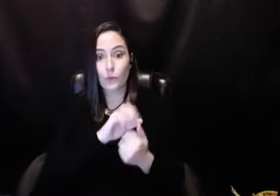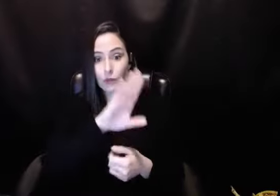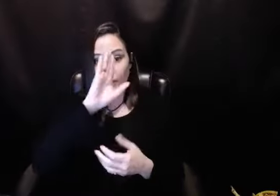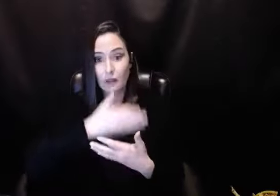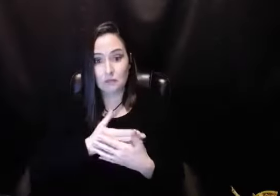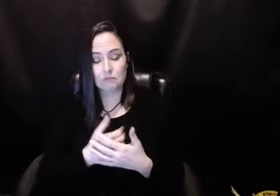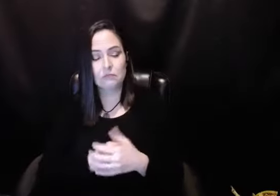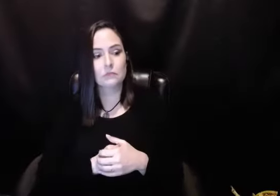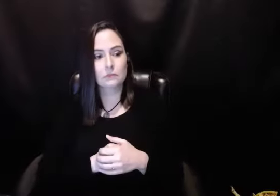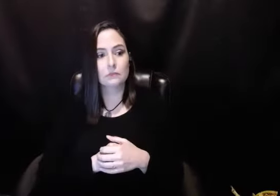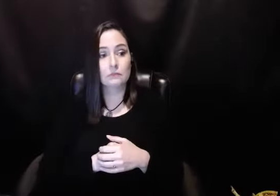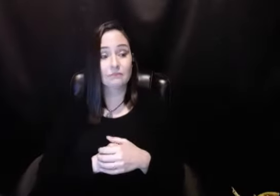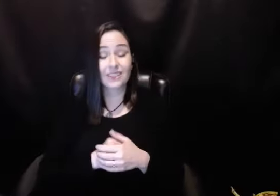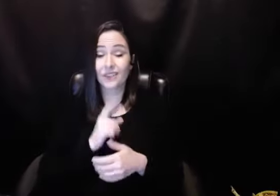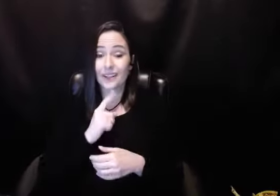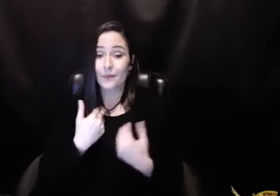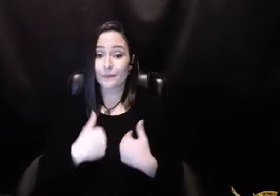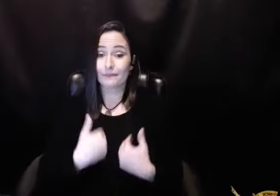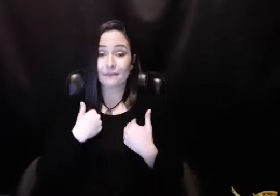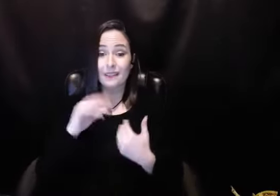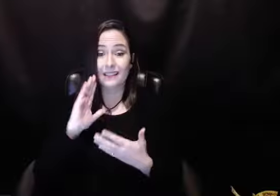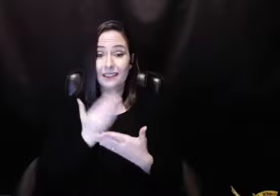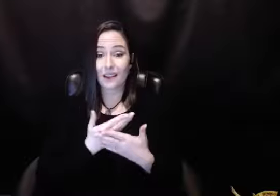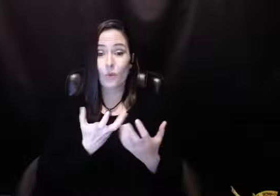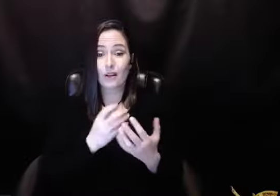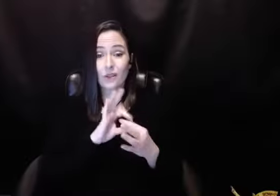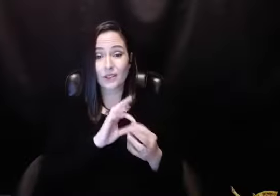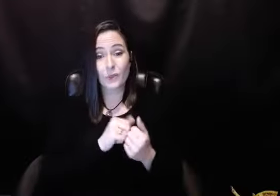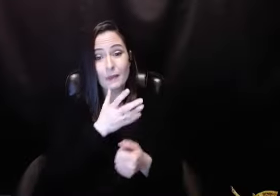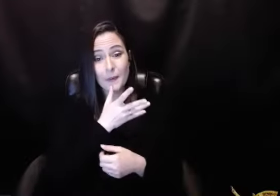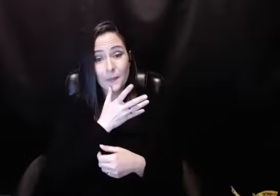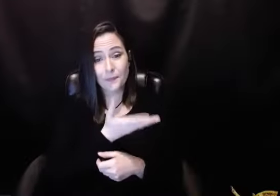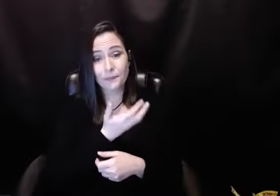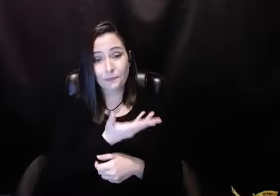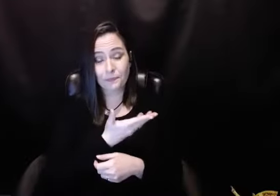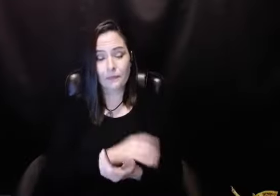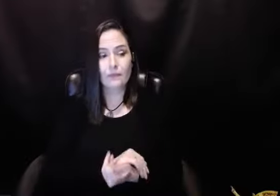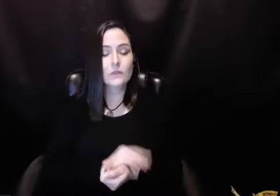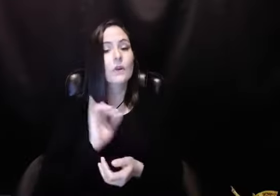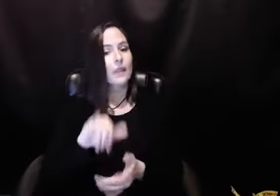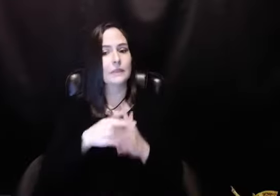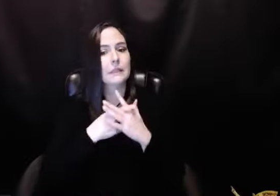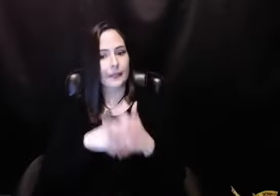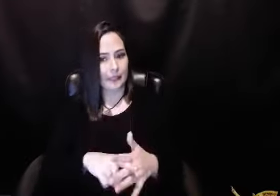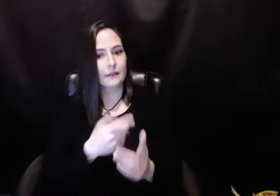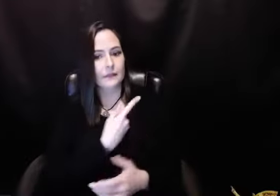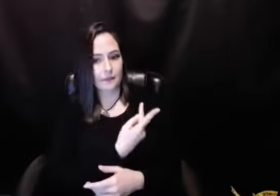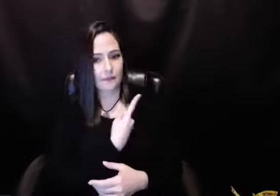wanted was a relationship with her boy. And you know what? All her son wanted was a relationship with his mother.